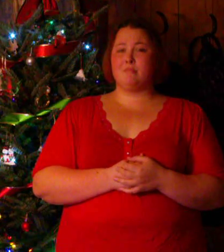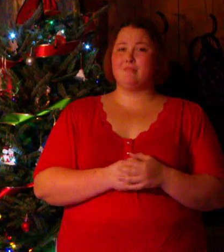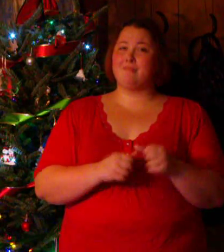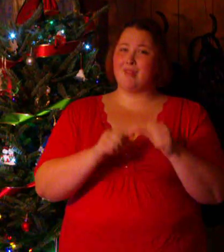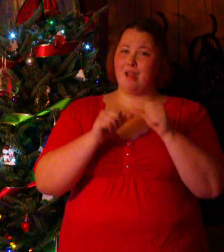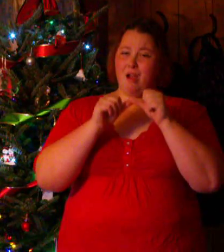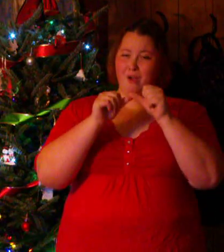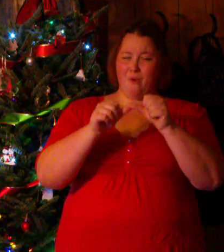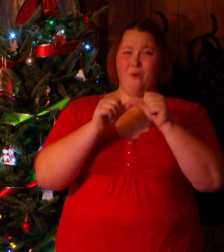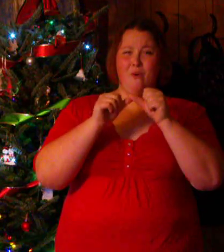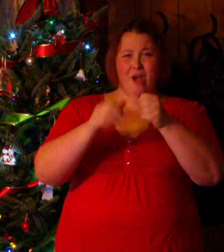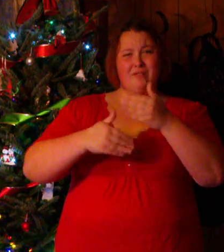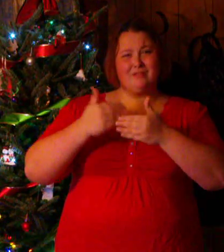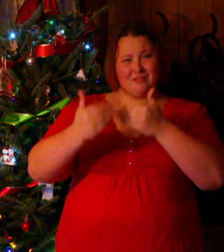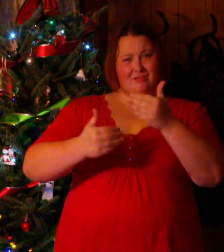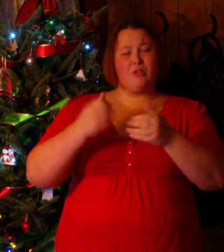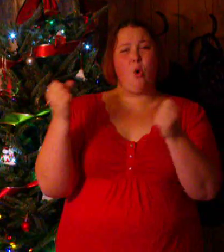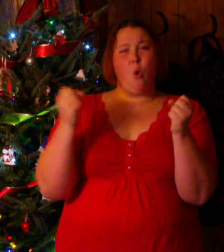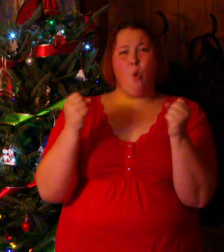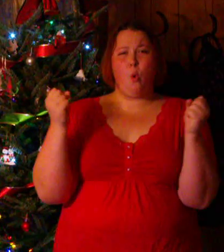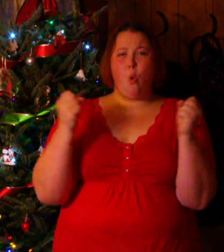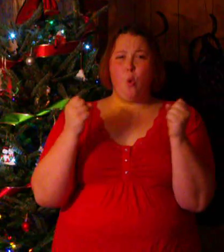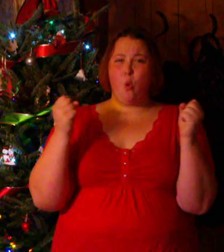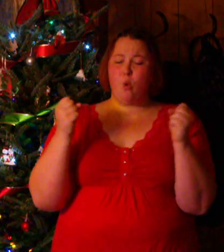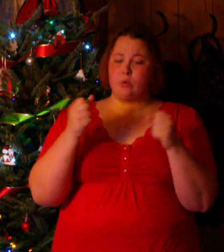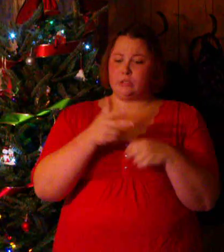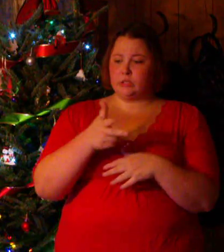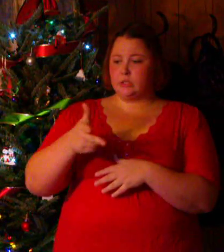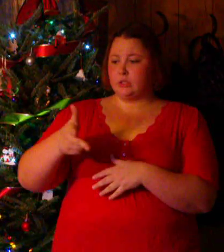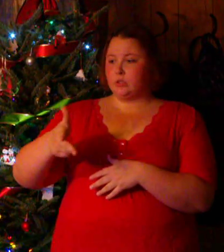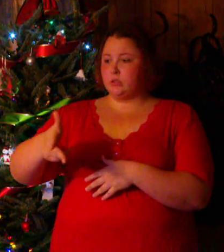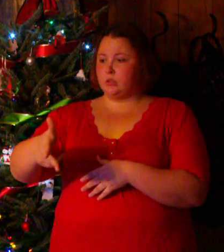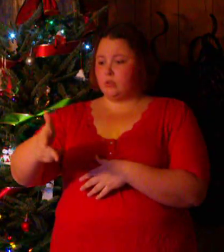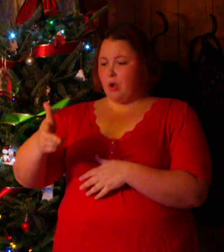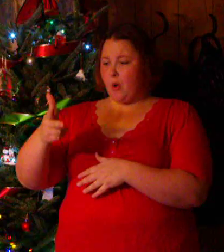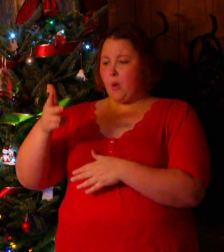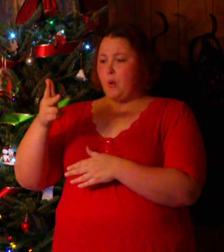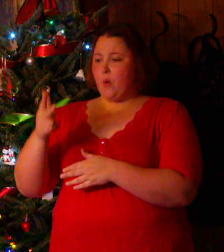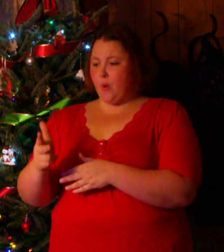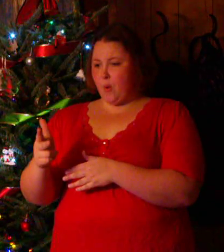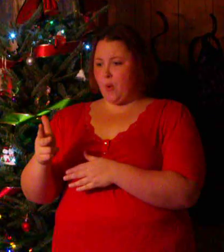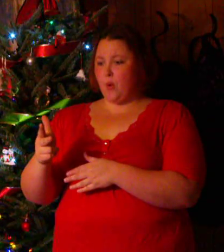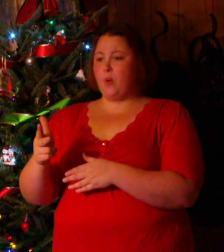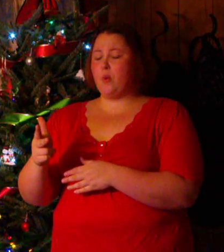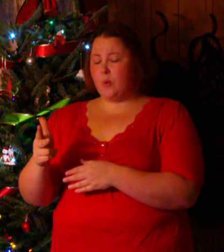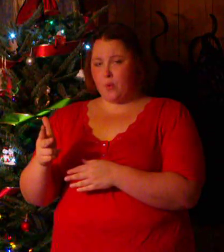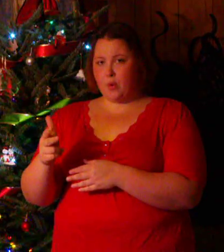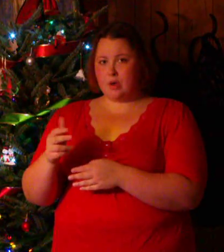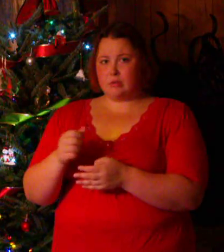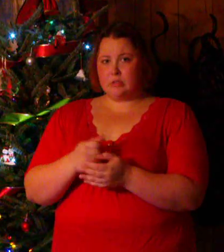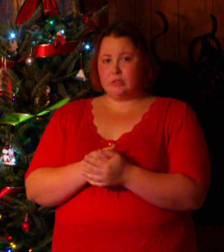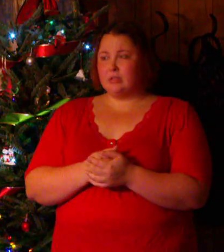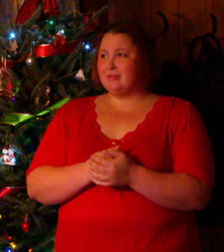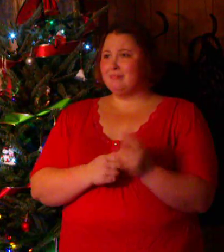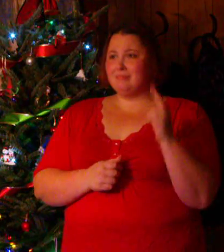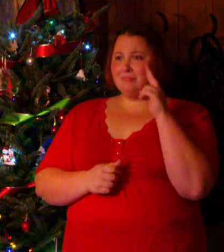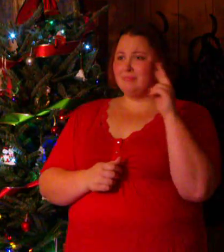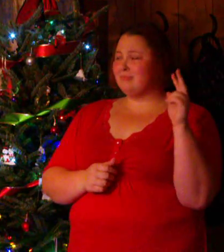It was still getting colder when she made it to the shoulder and the car came to a stop She cried